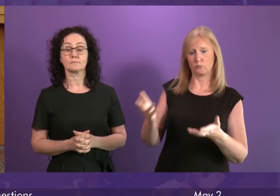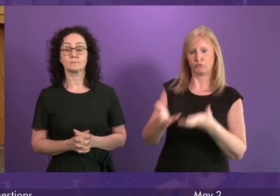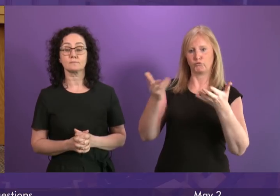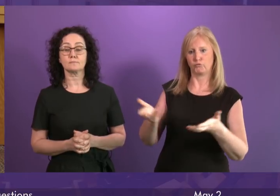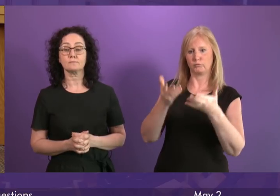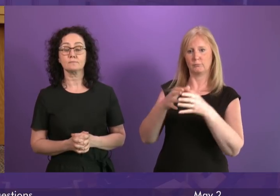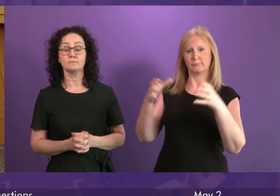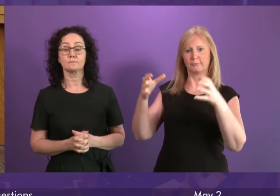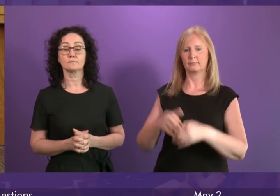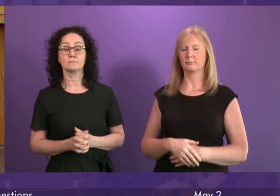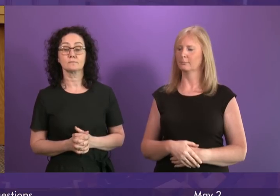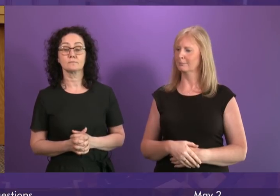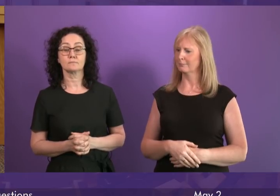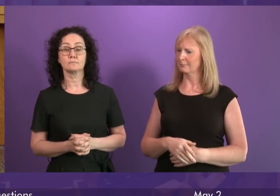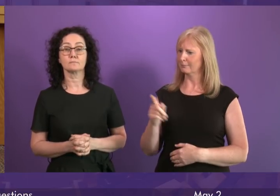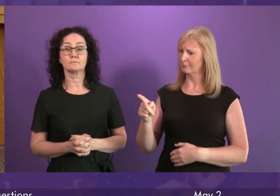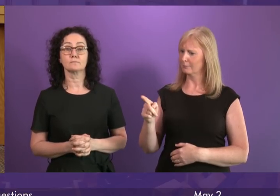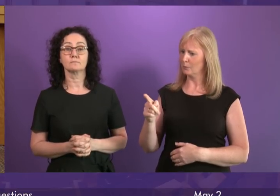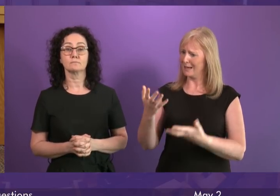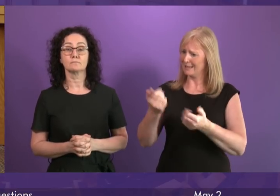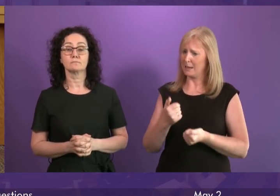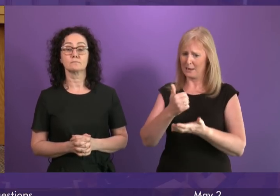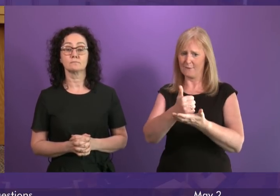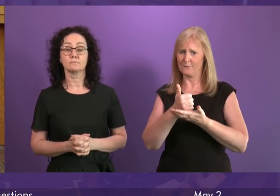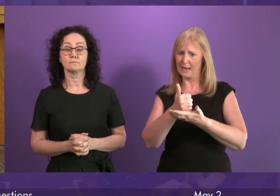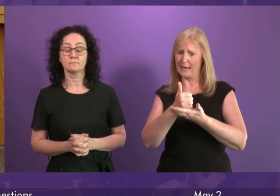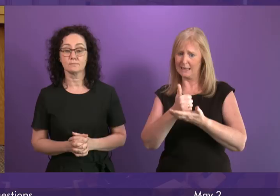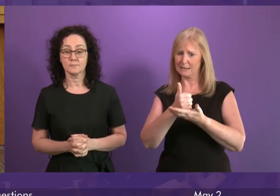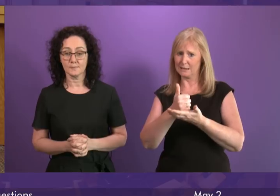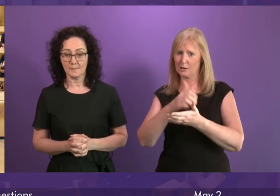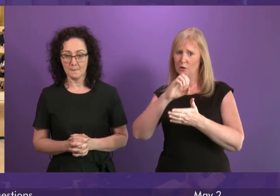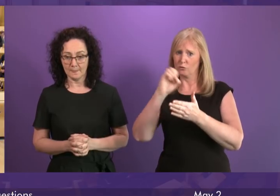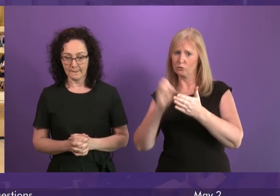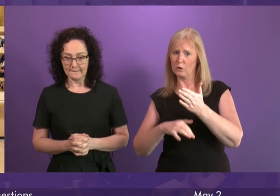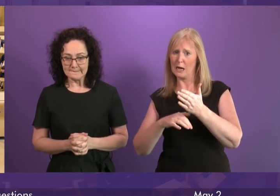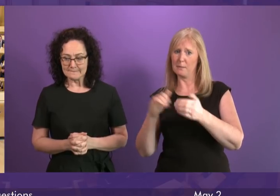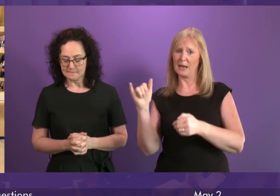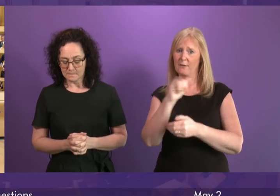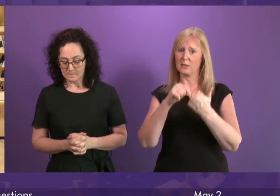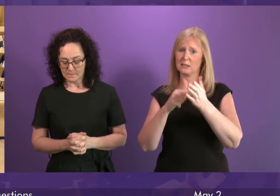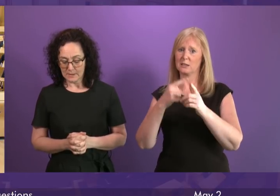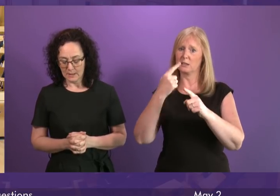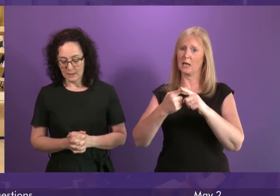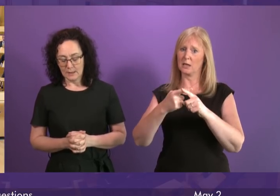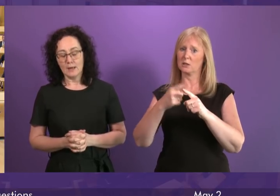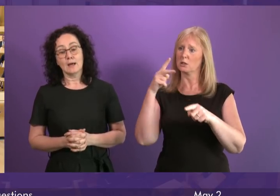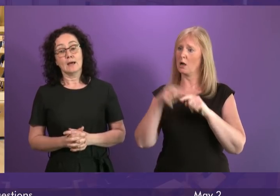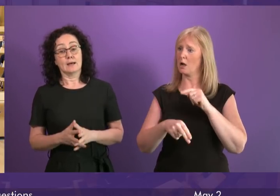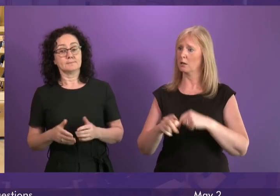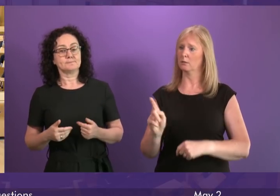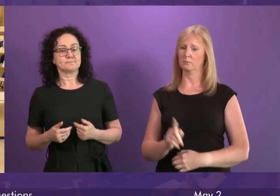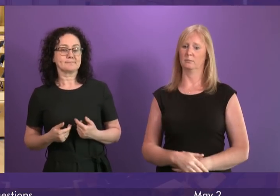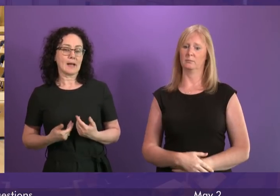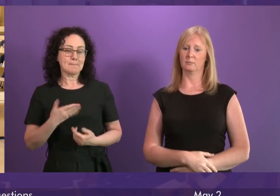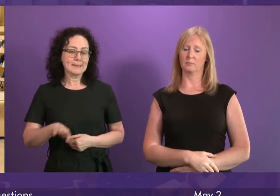again will she accept this advice and scrap the proposed aviation tax cut First Minister well as I've said I think